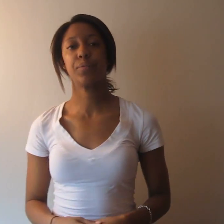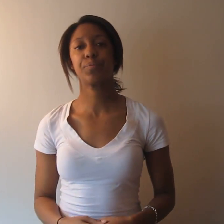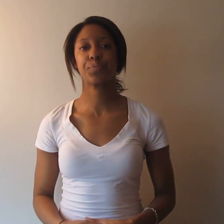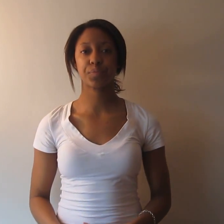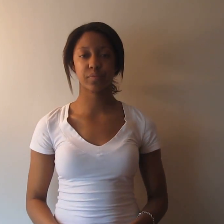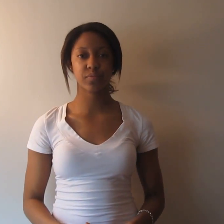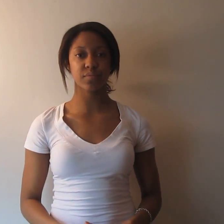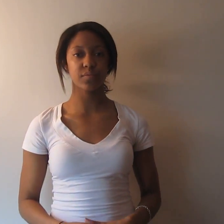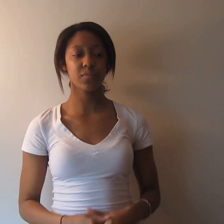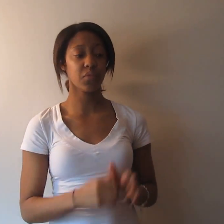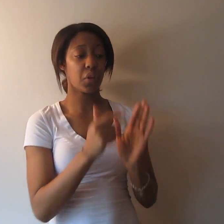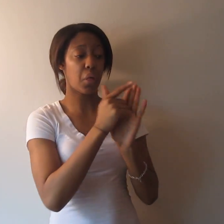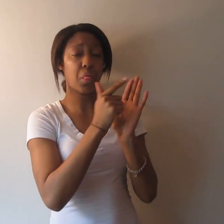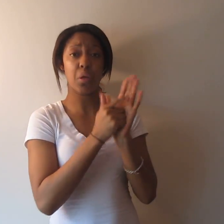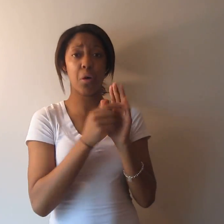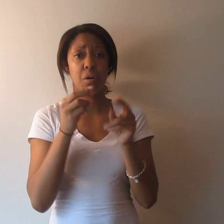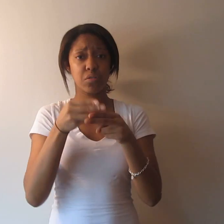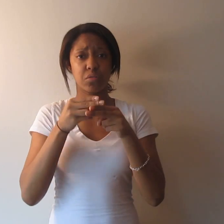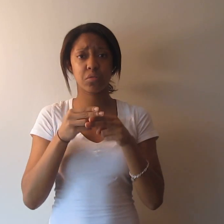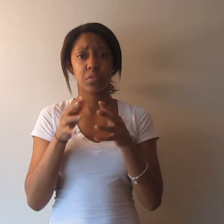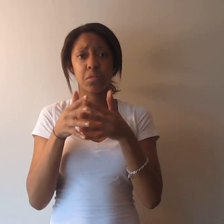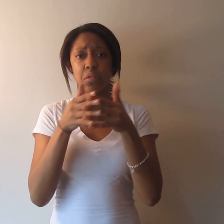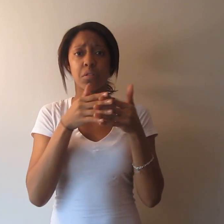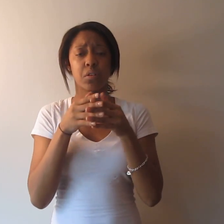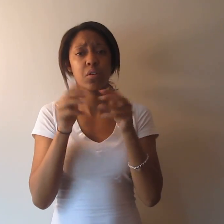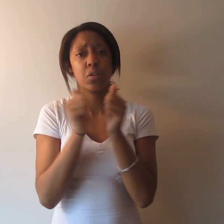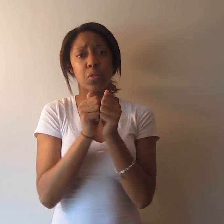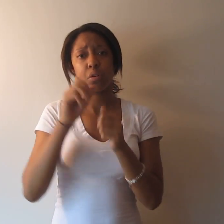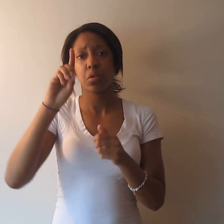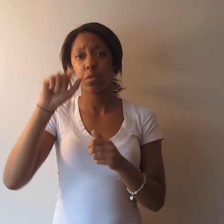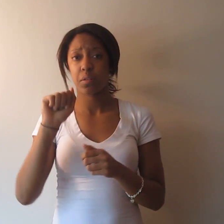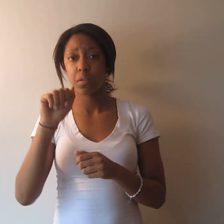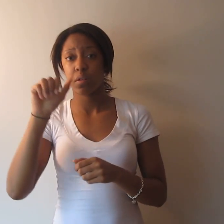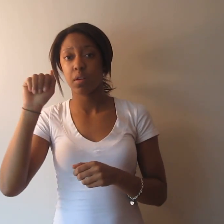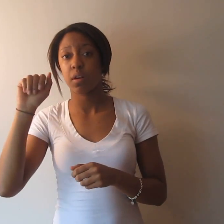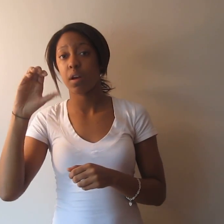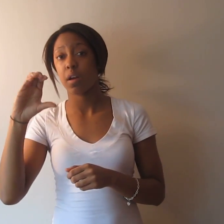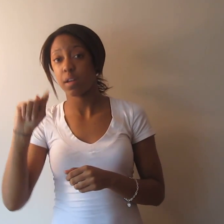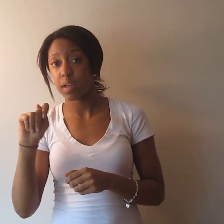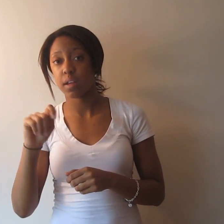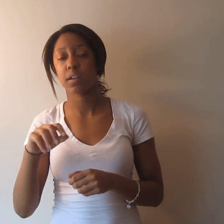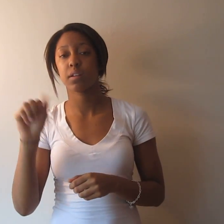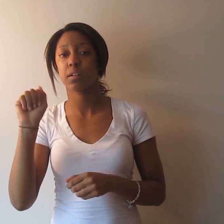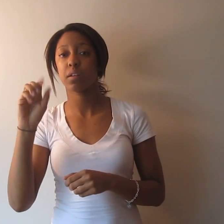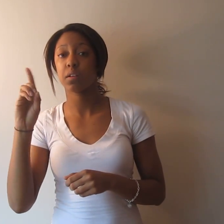Because of laws like the Americans with Disabilities Act, you have the right to equal opportunities in the workplace.